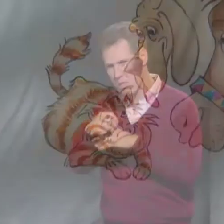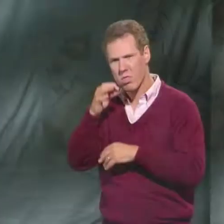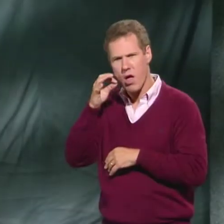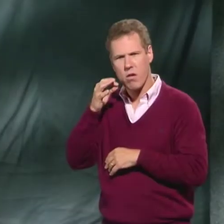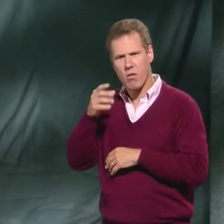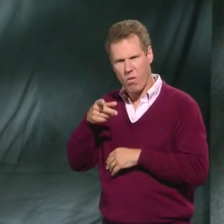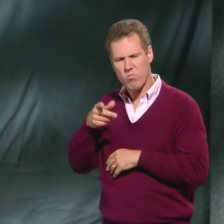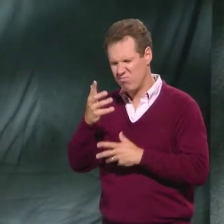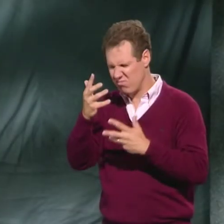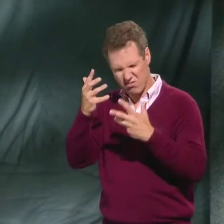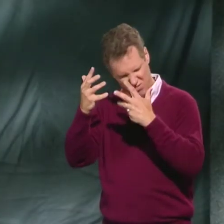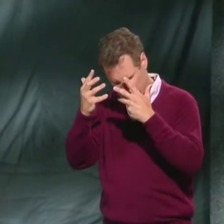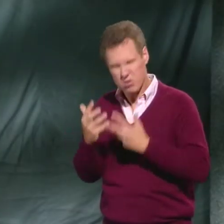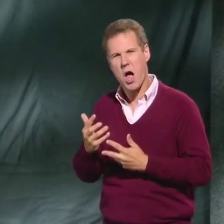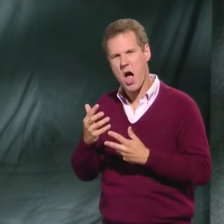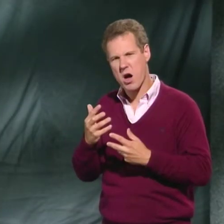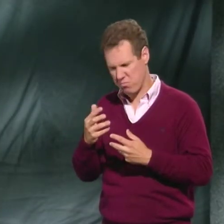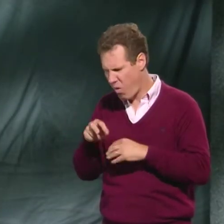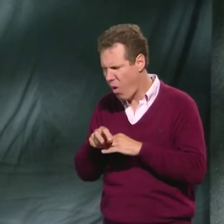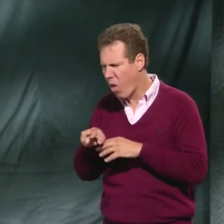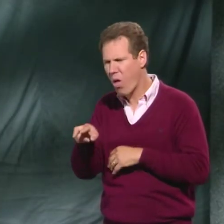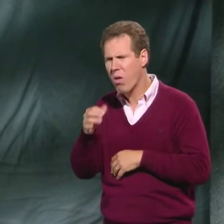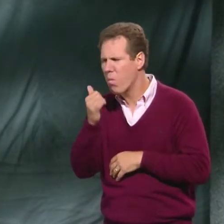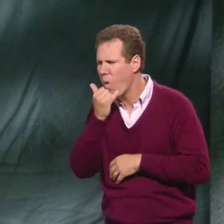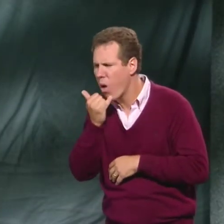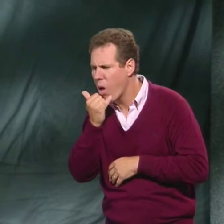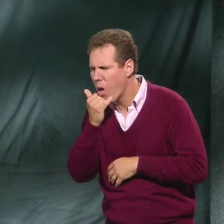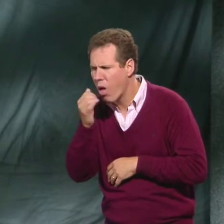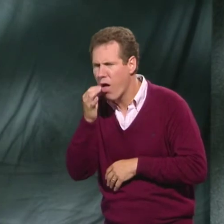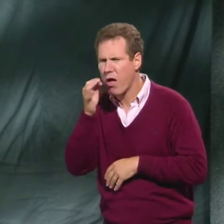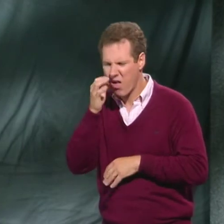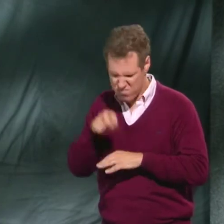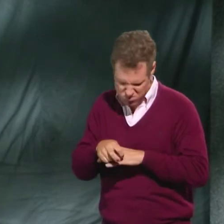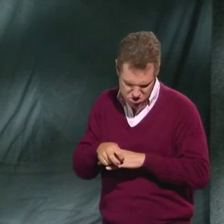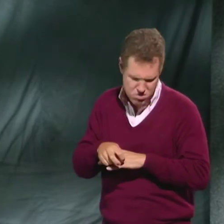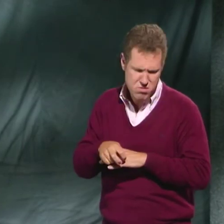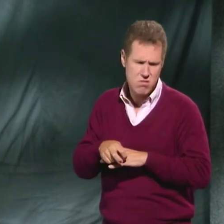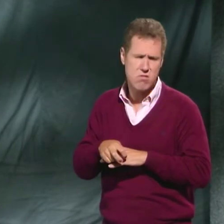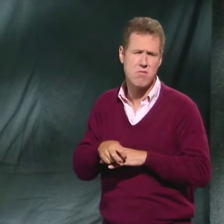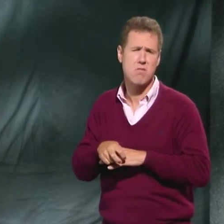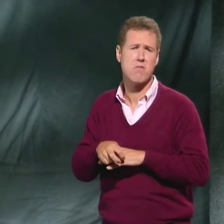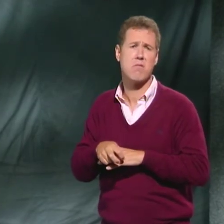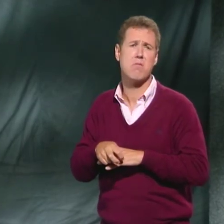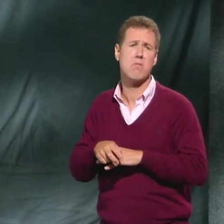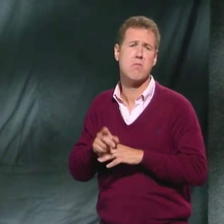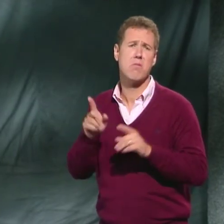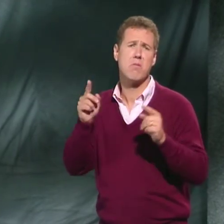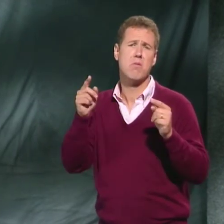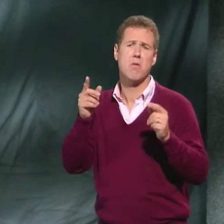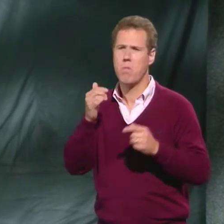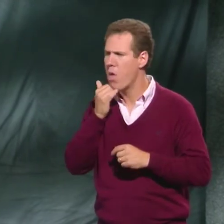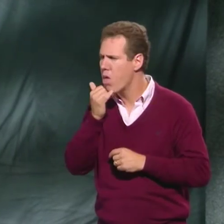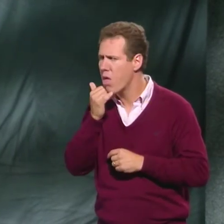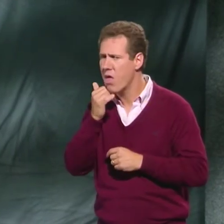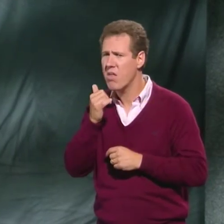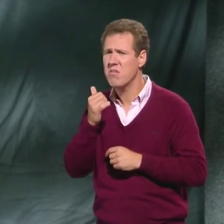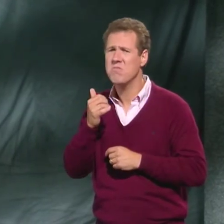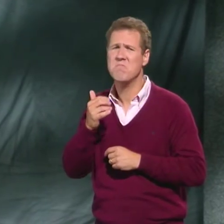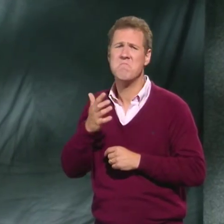The cat looked very sad. They stopped and asked the cat, "'What happened?' The cat cried and said, "'My